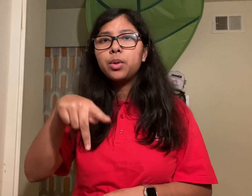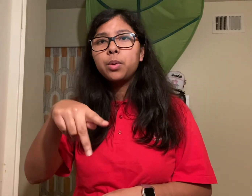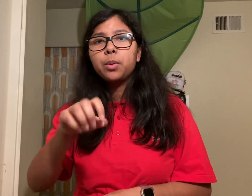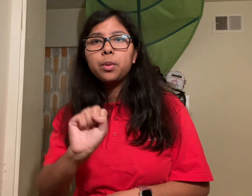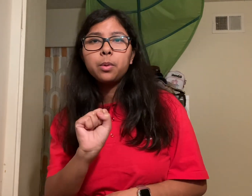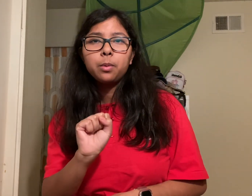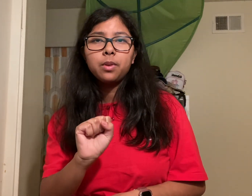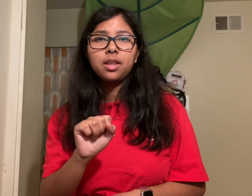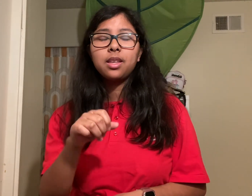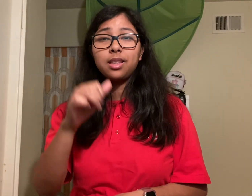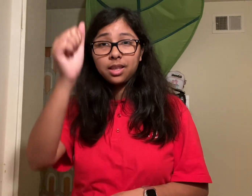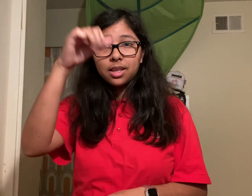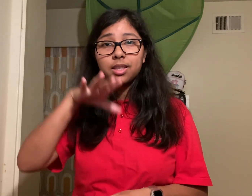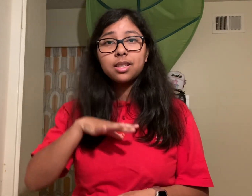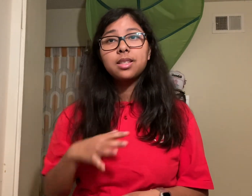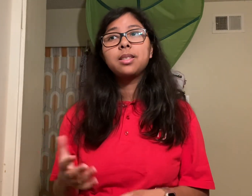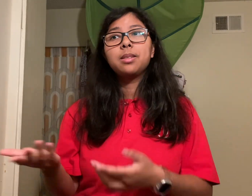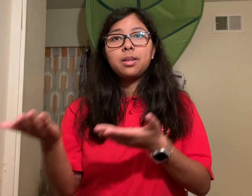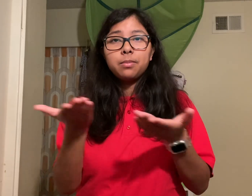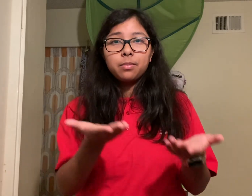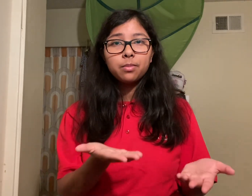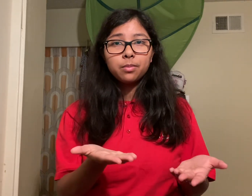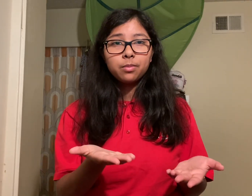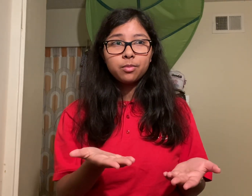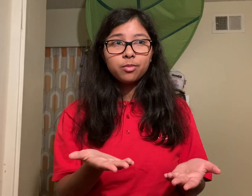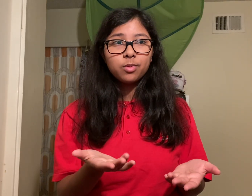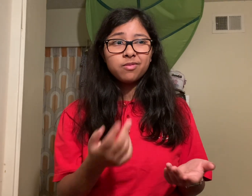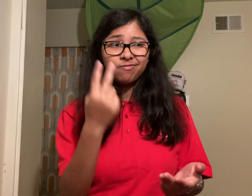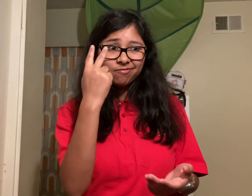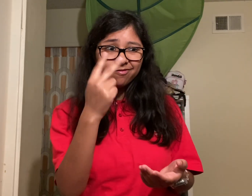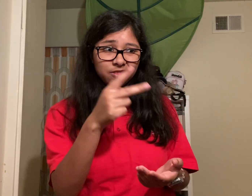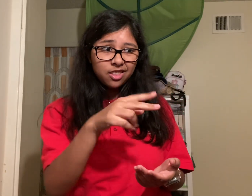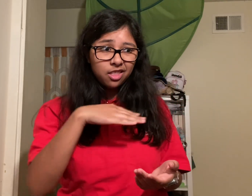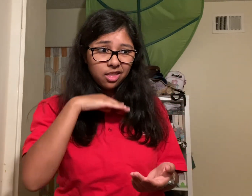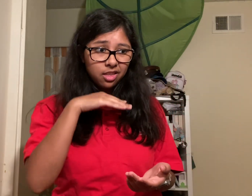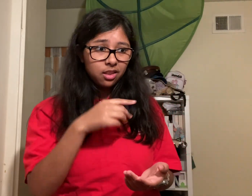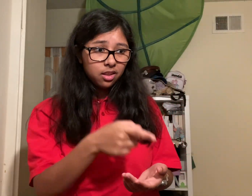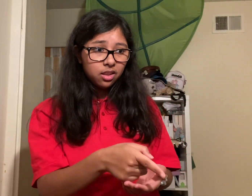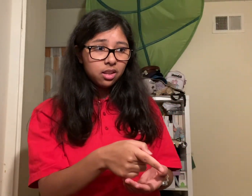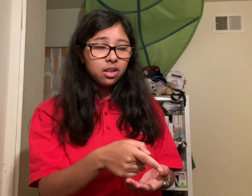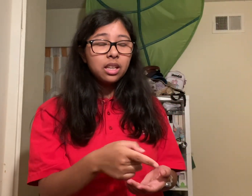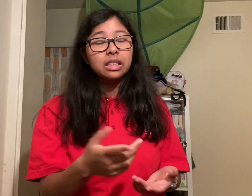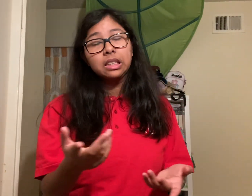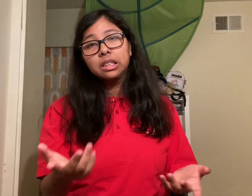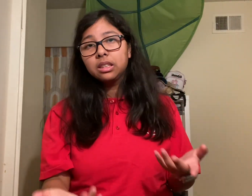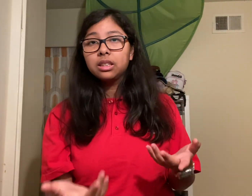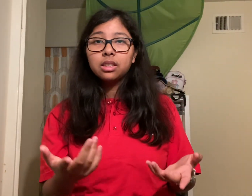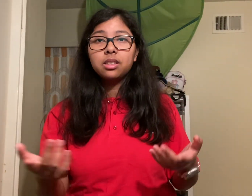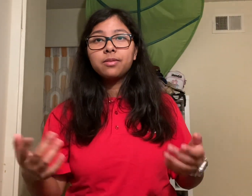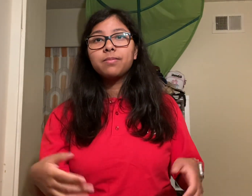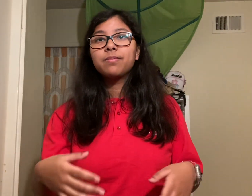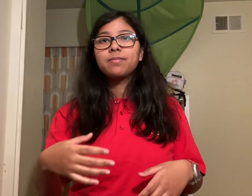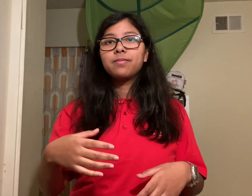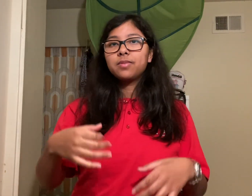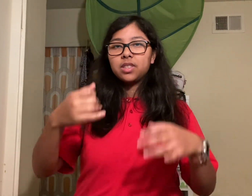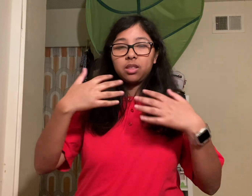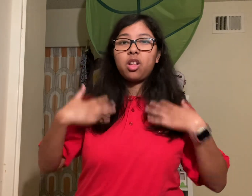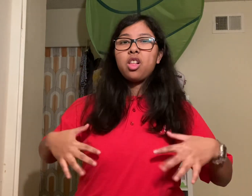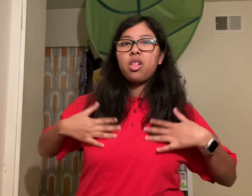it would be fine so he balanced the package between the lines and left Barbara was just too curious for her own